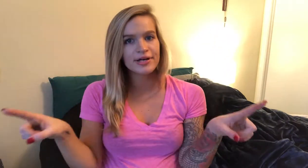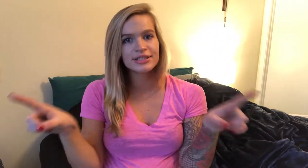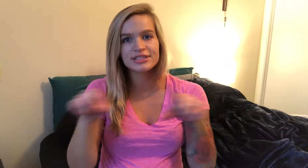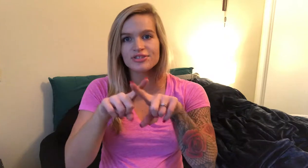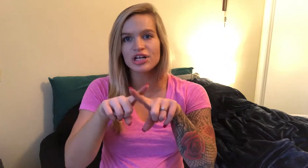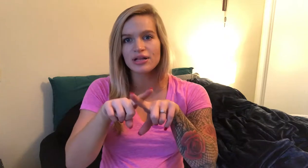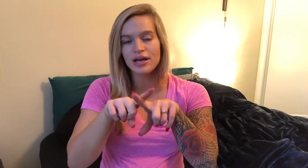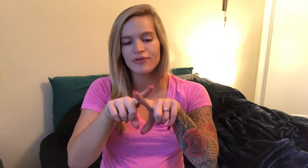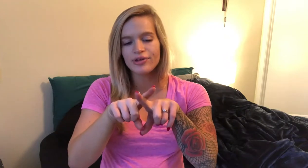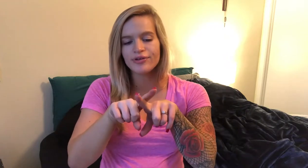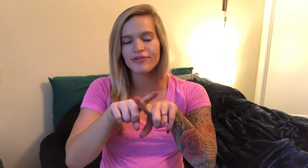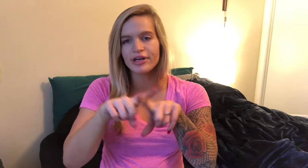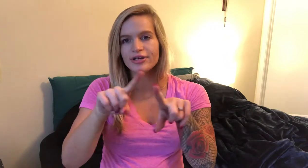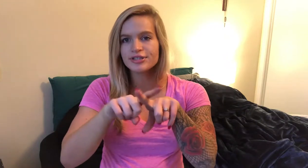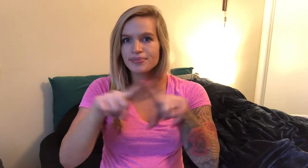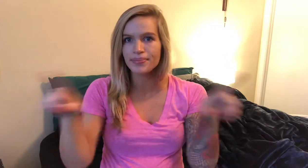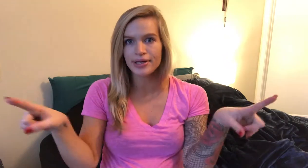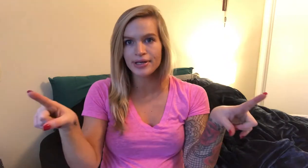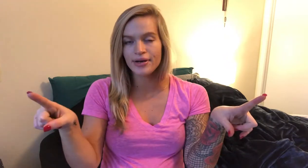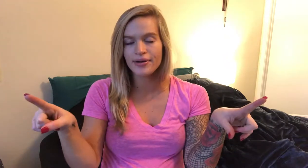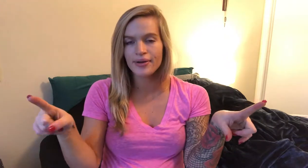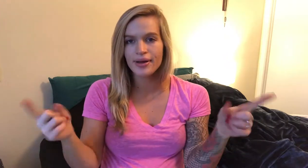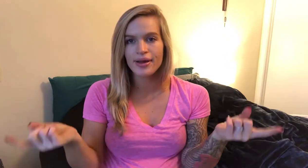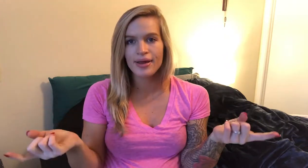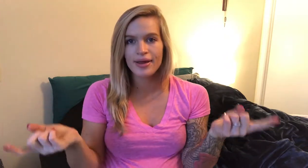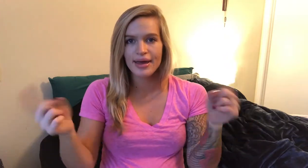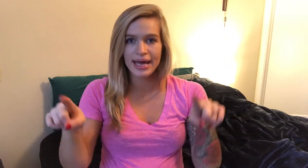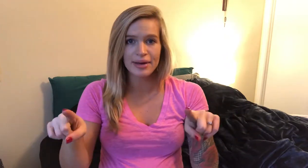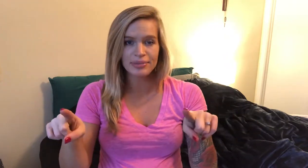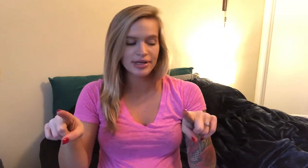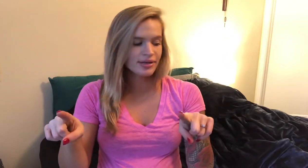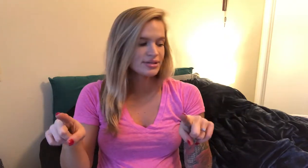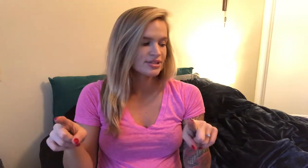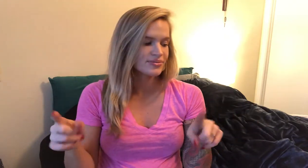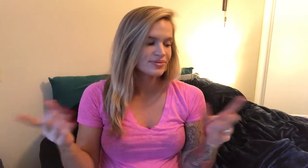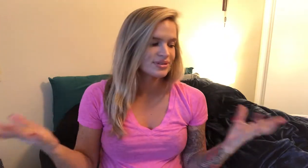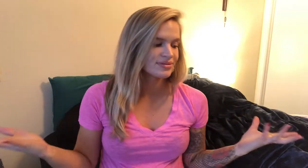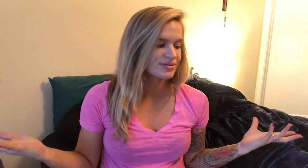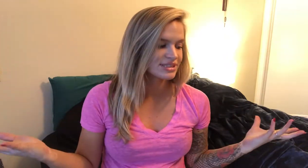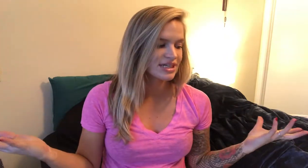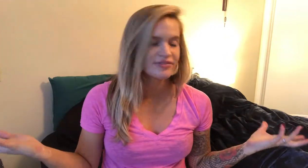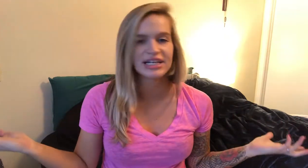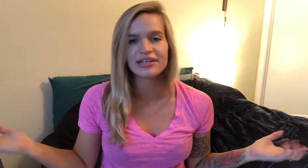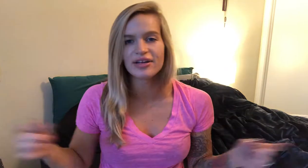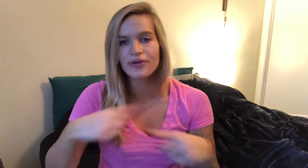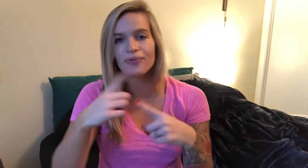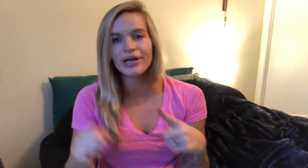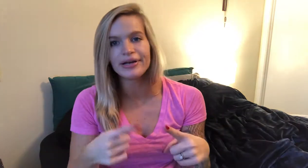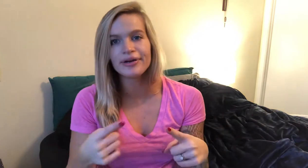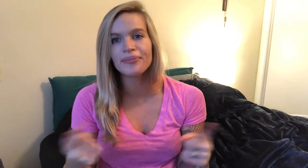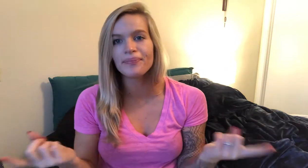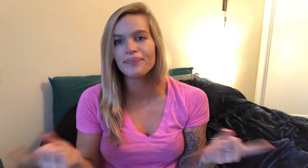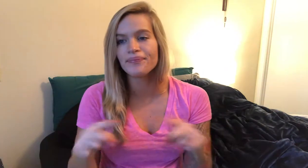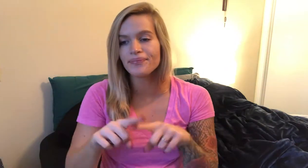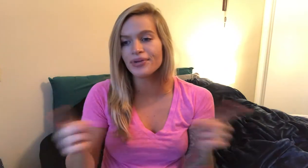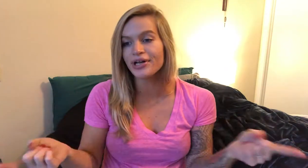so draw a line with your fingers but happen so instead of signing like when but